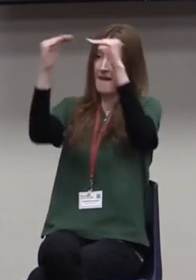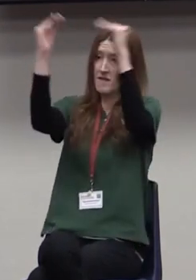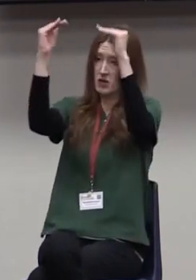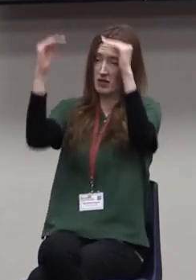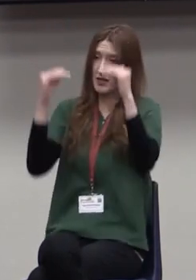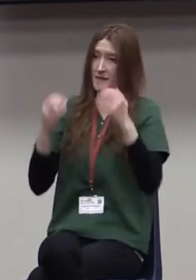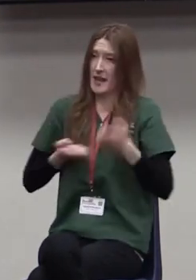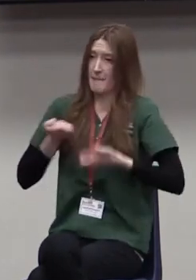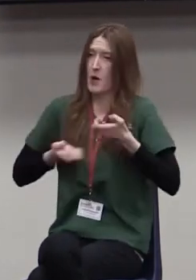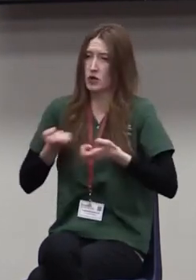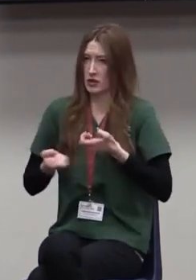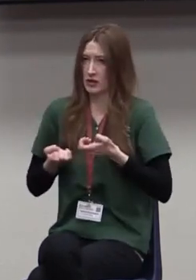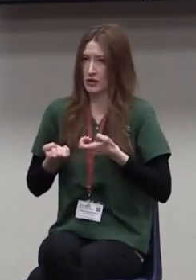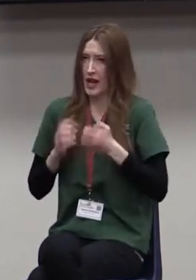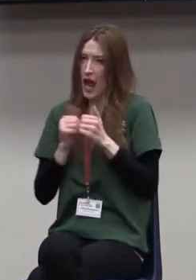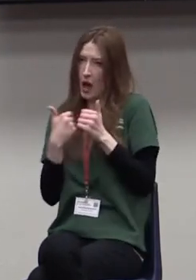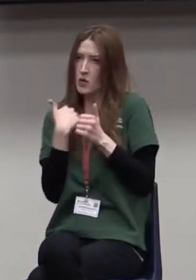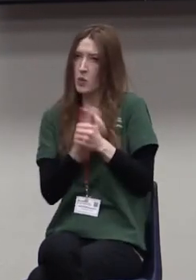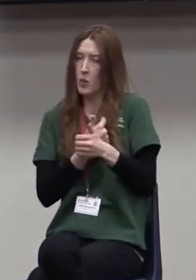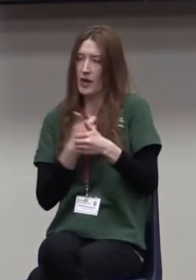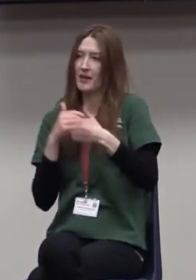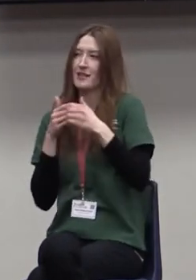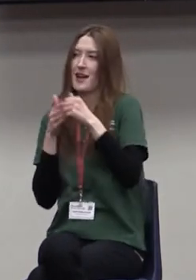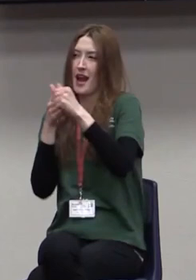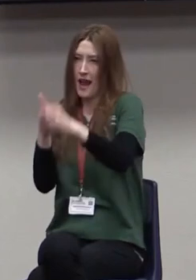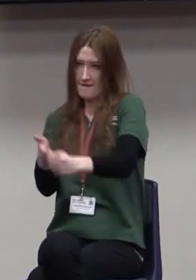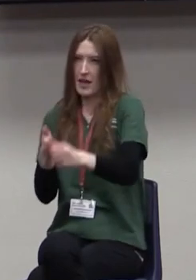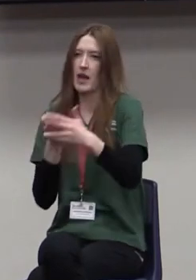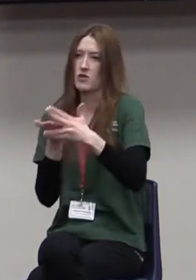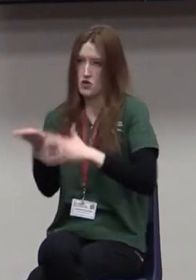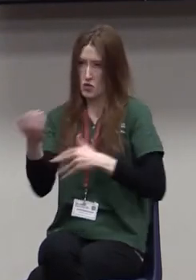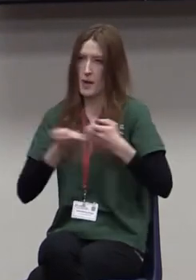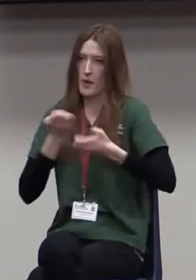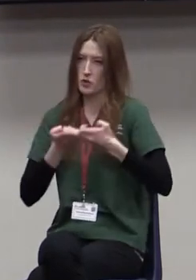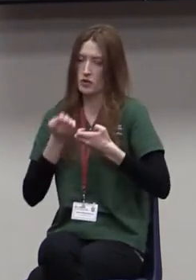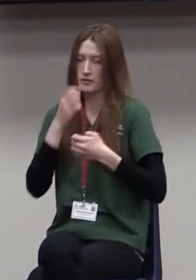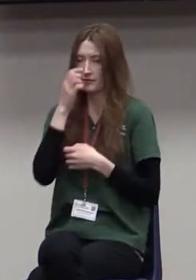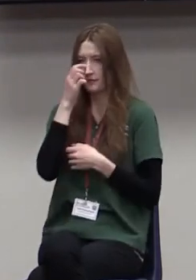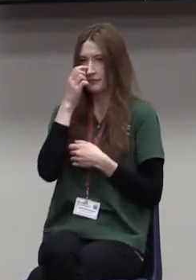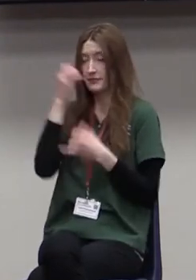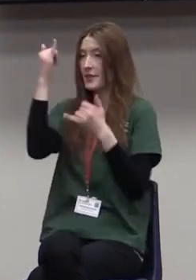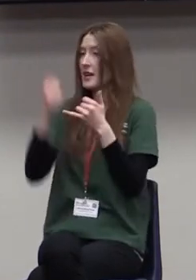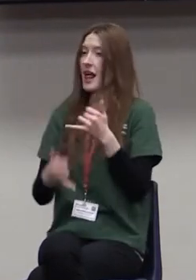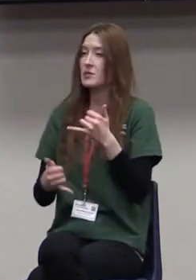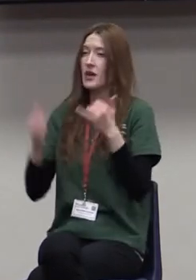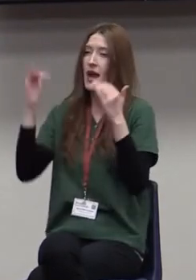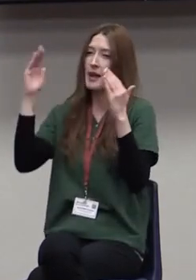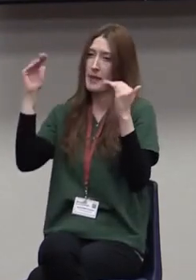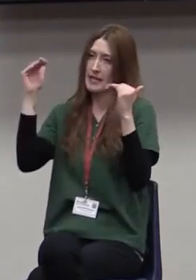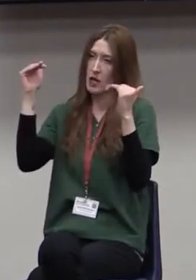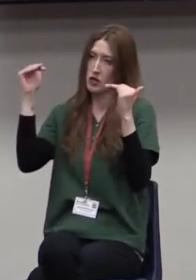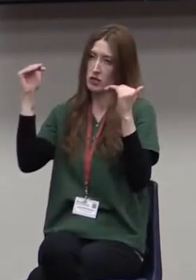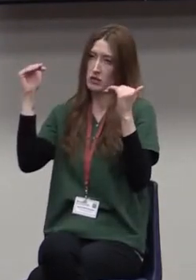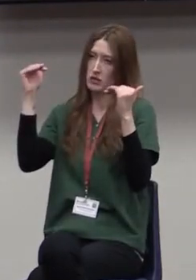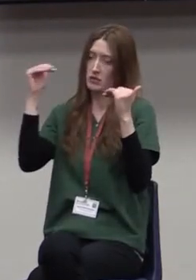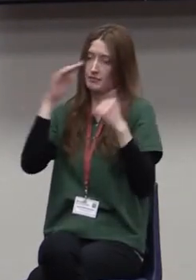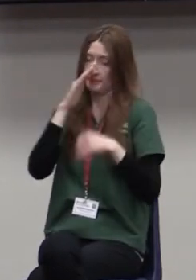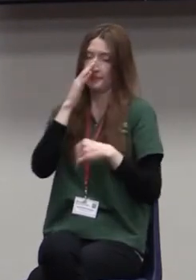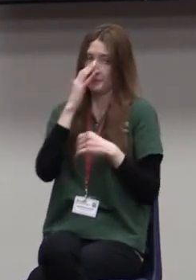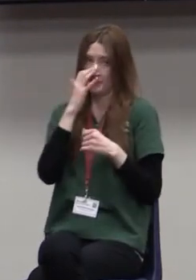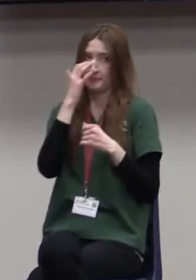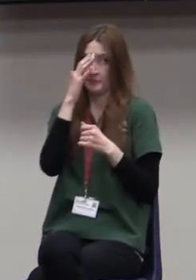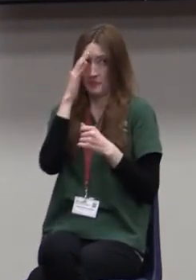we navigating people with those emotional levels? And then the last one is expectation. And I really could spend a lot of time here, but I won't.